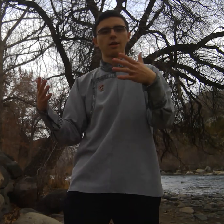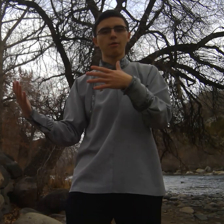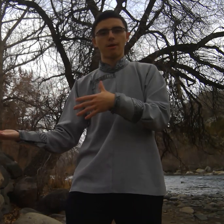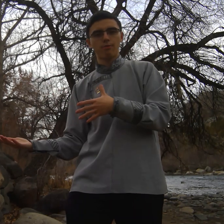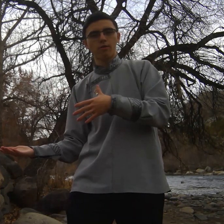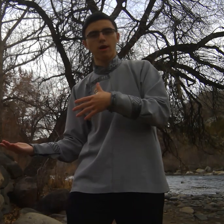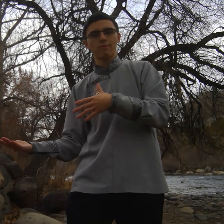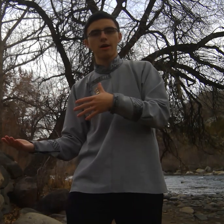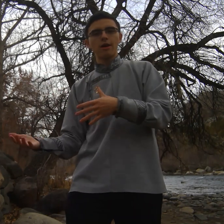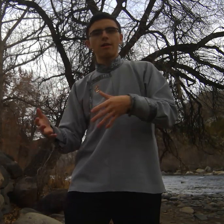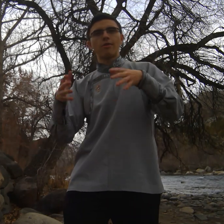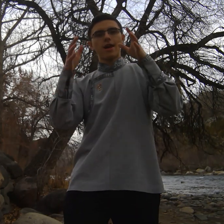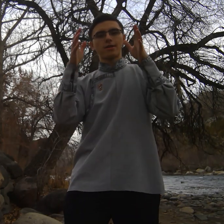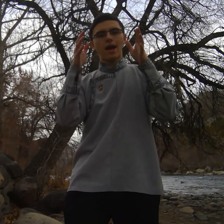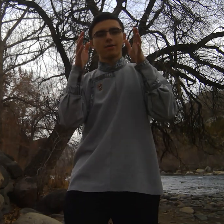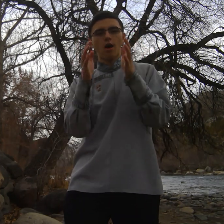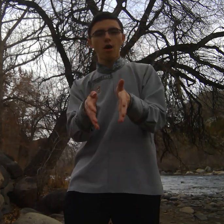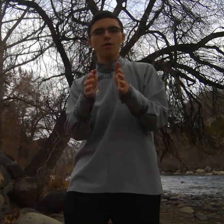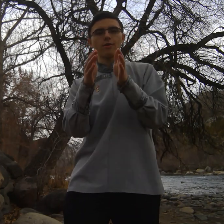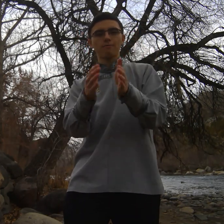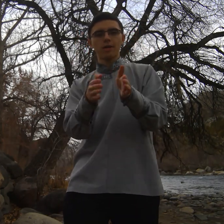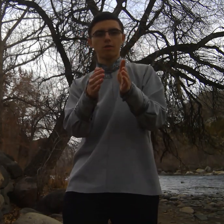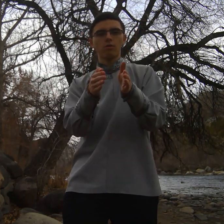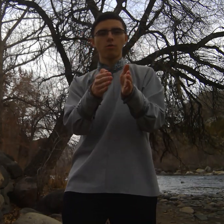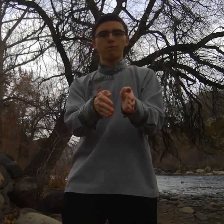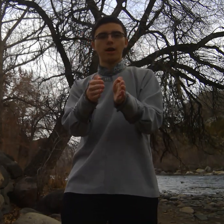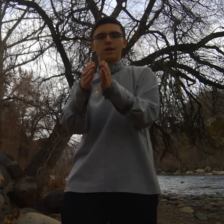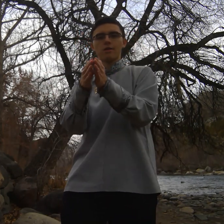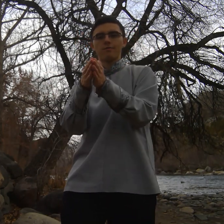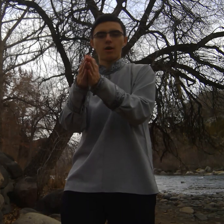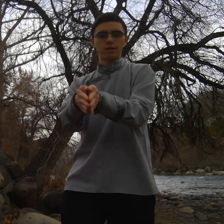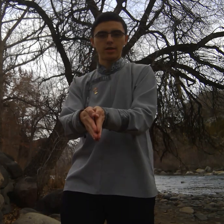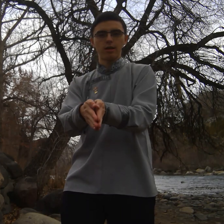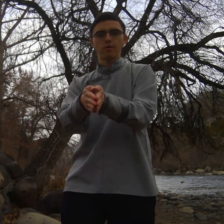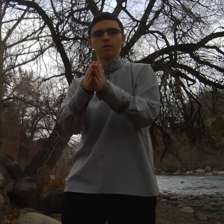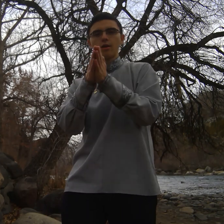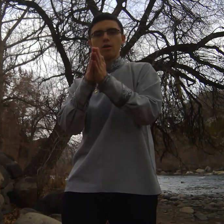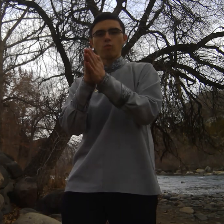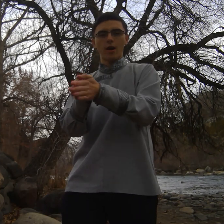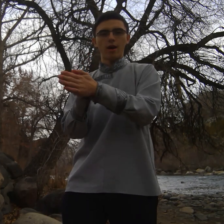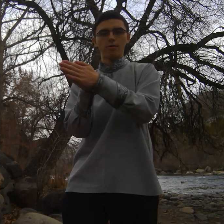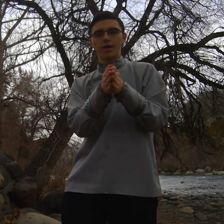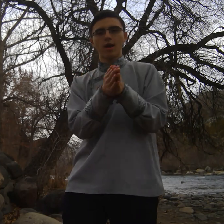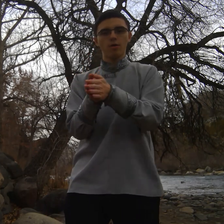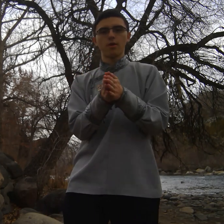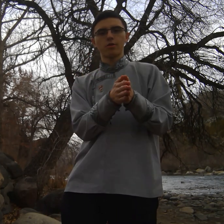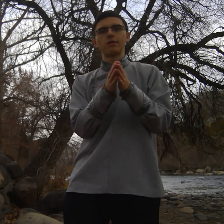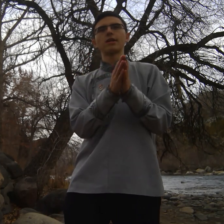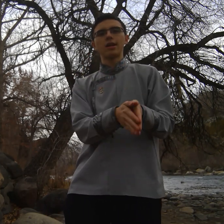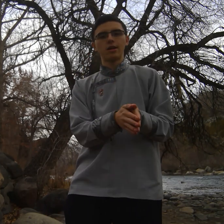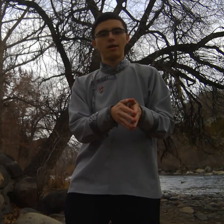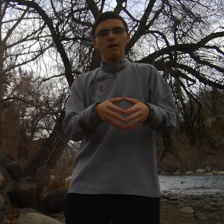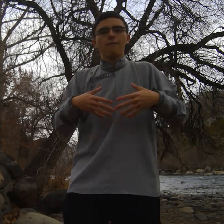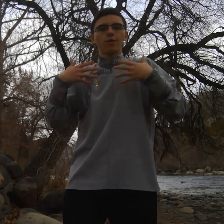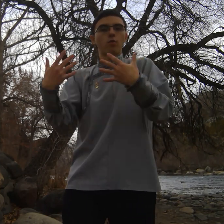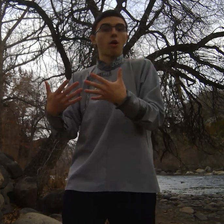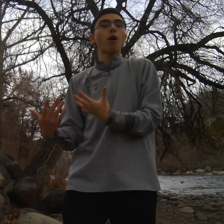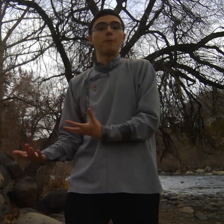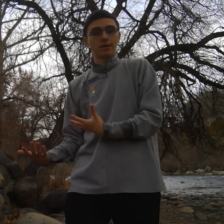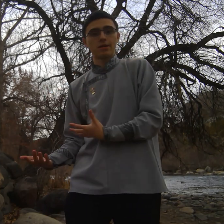abroad programs that at the heart of it Peace Corps will place volunteers where they are most needed if you are open to